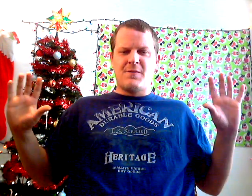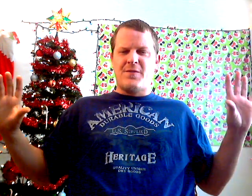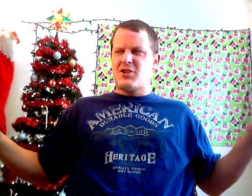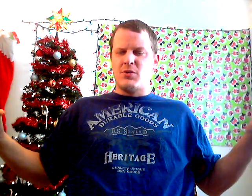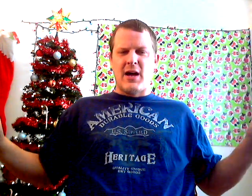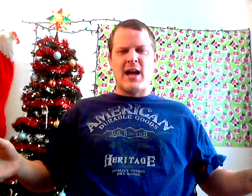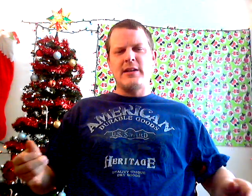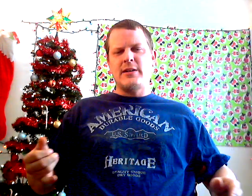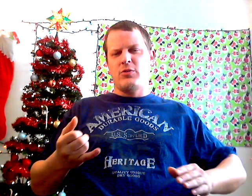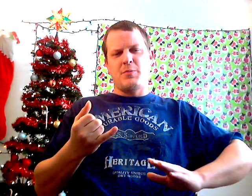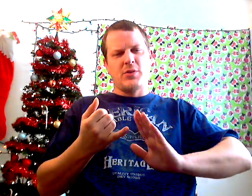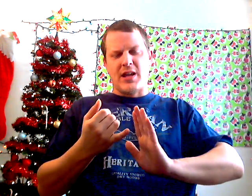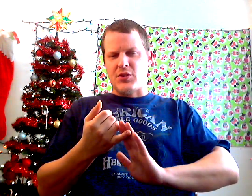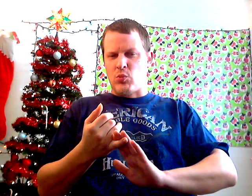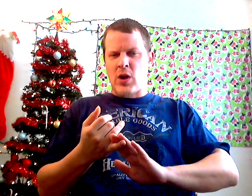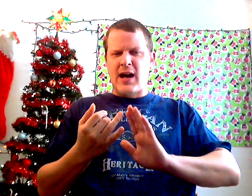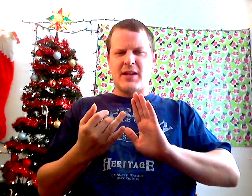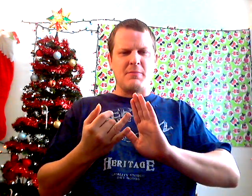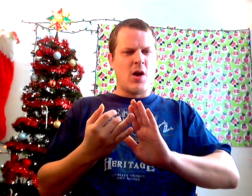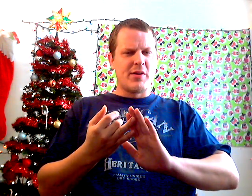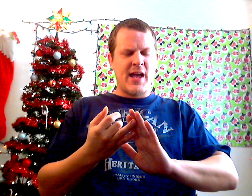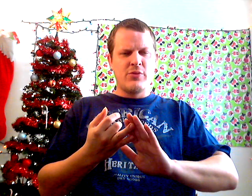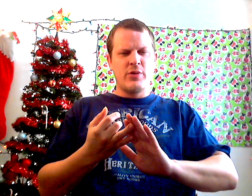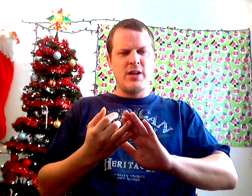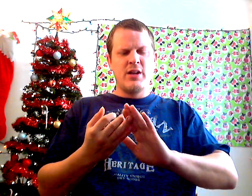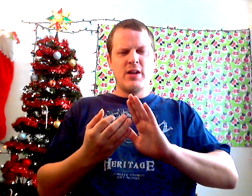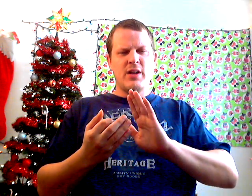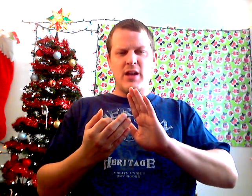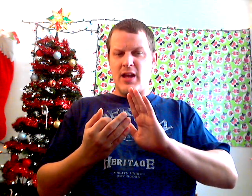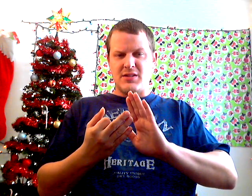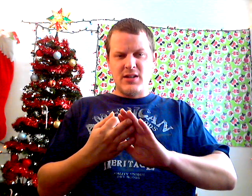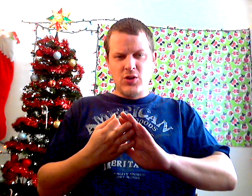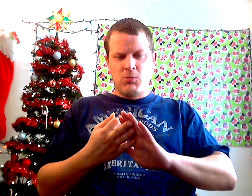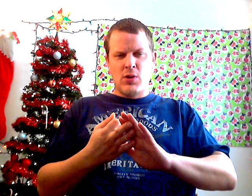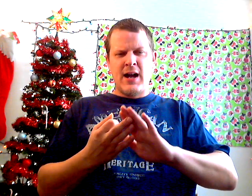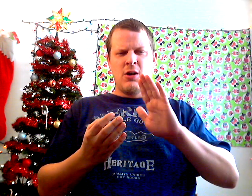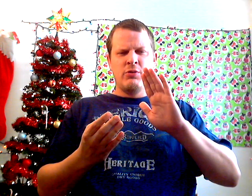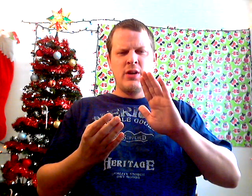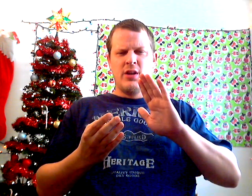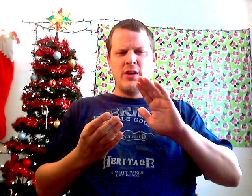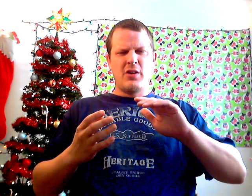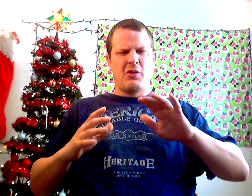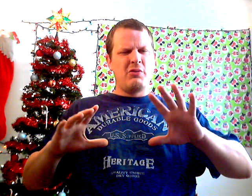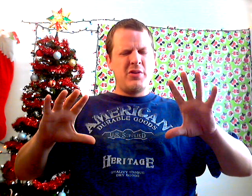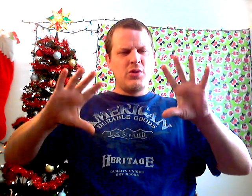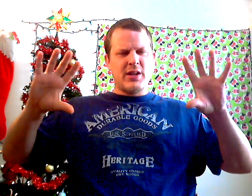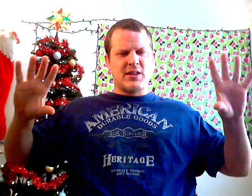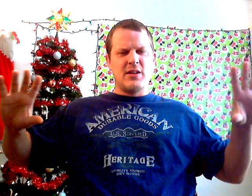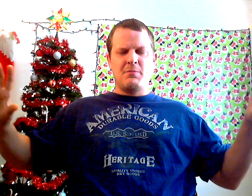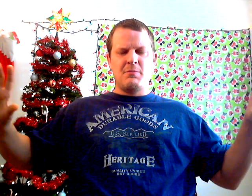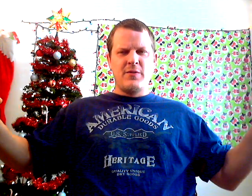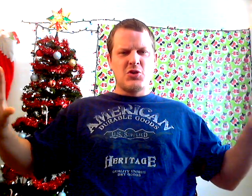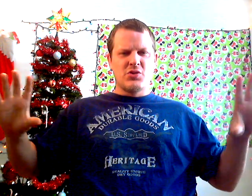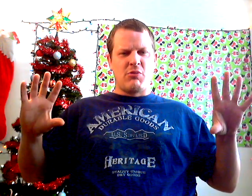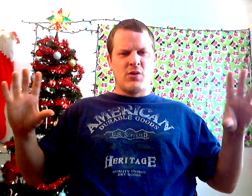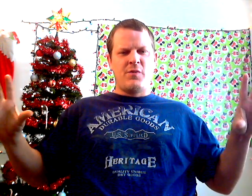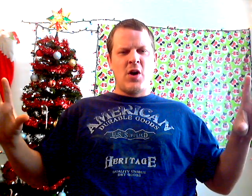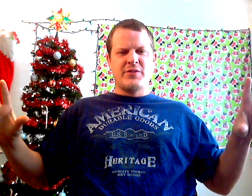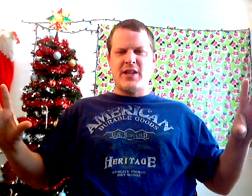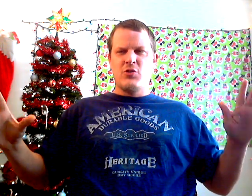faction behind him with people like The Rock and Mark Henry and D'Lo Brown. You know, you look at the individuals that were involved in that